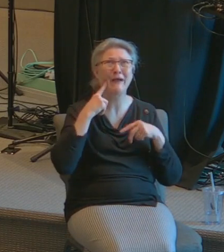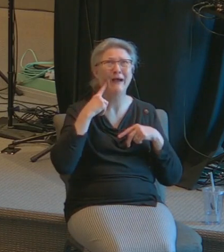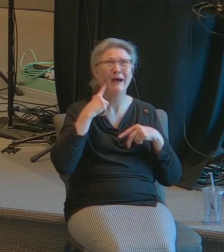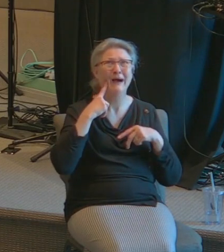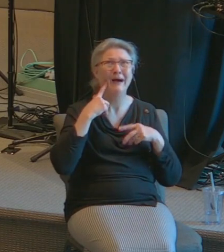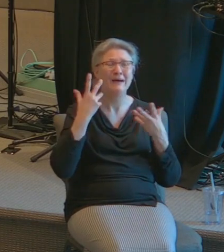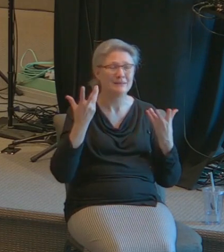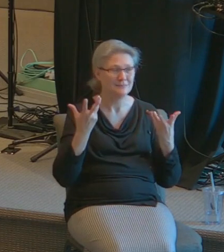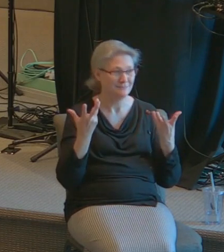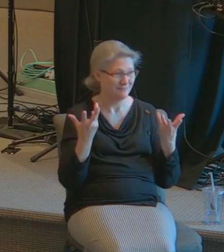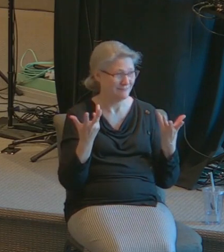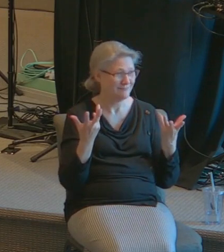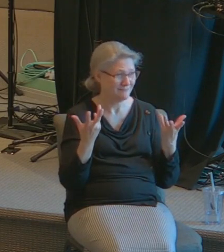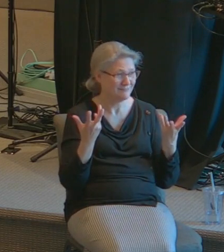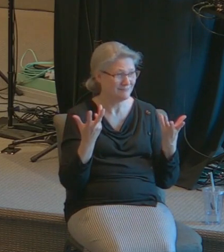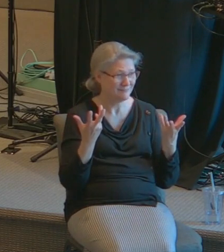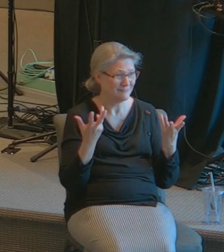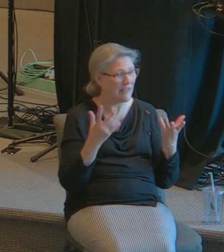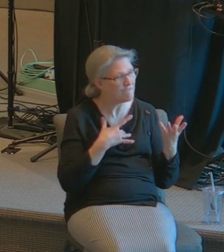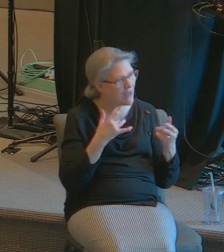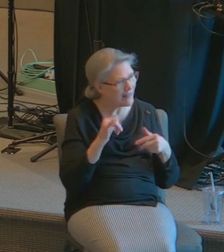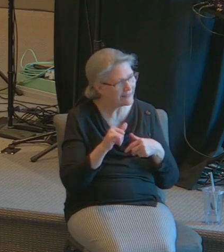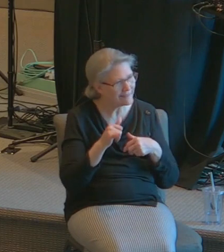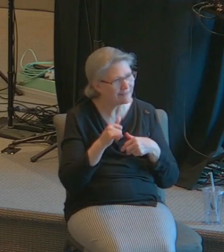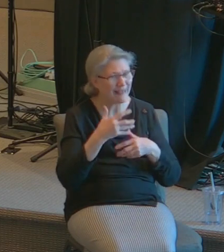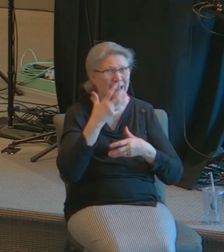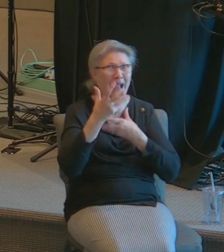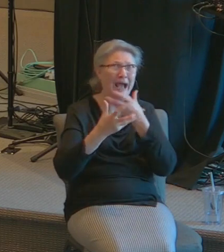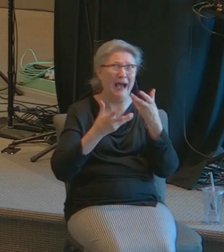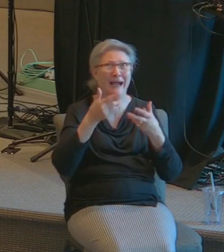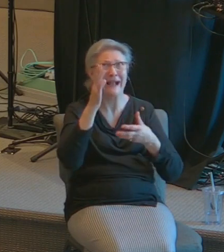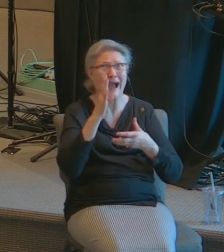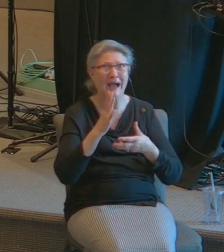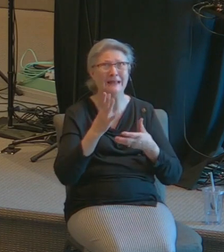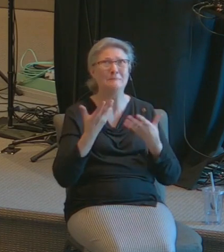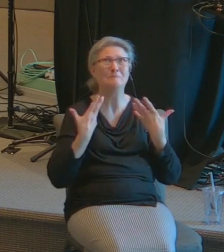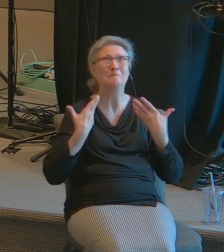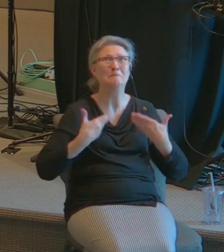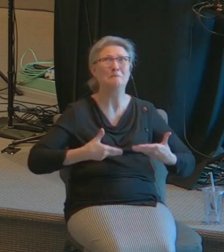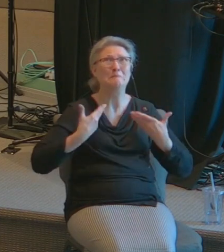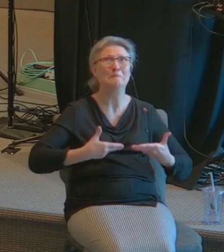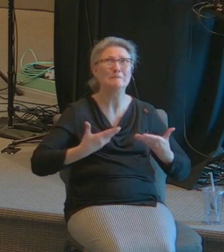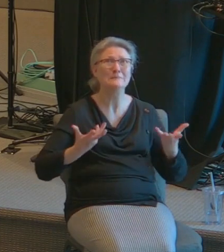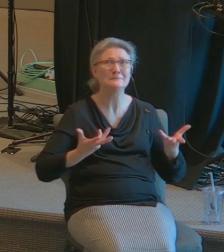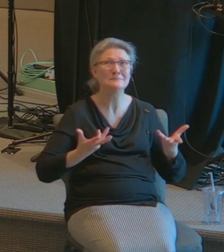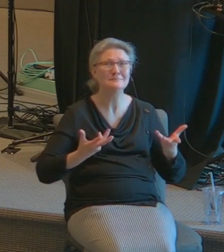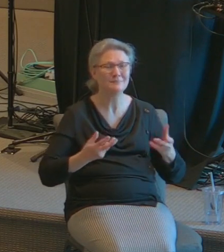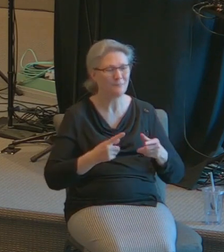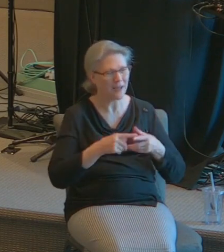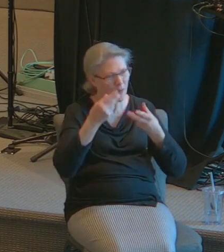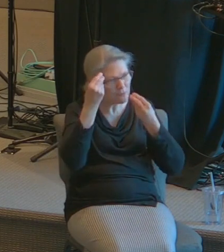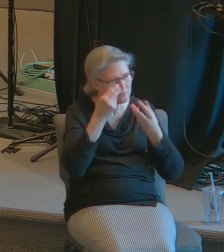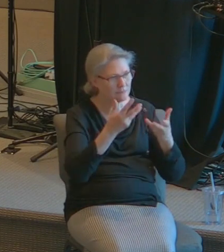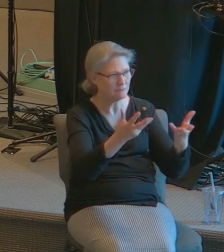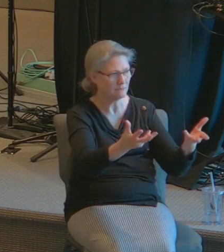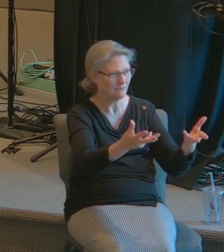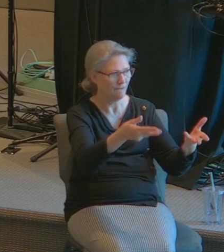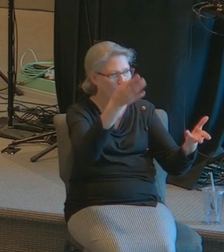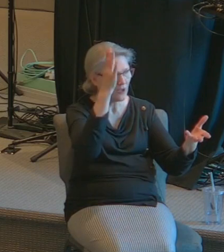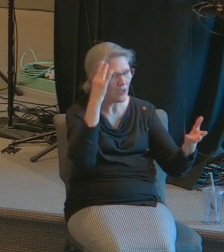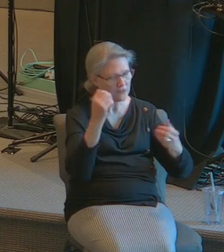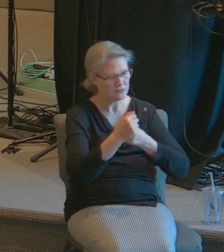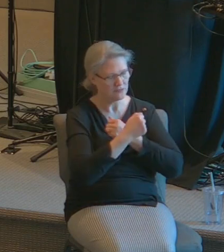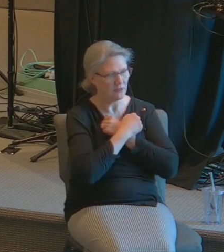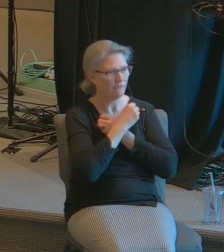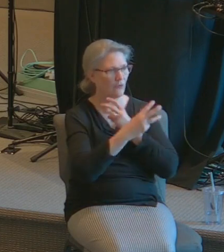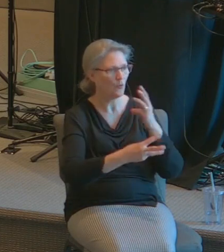what I'm trying to convey to you this morning is that for God so loves the world that he